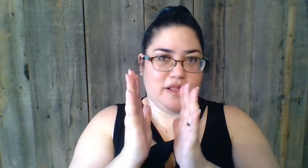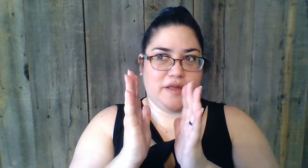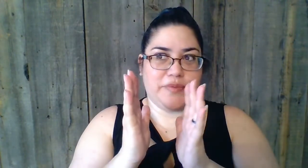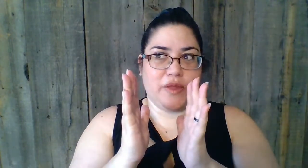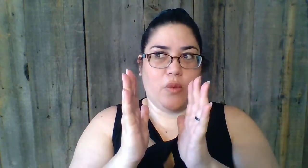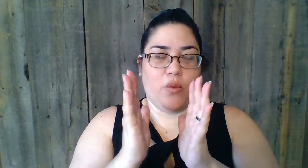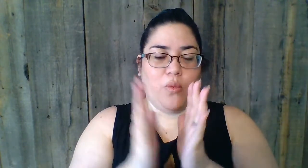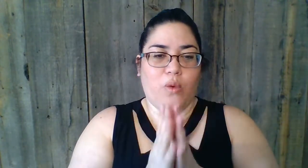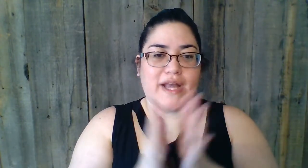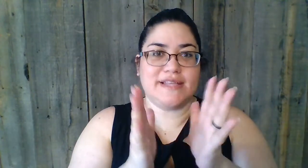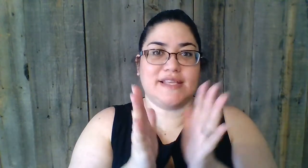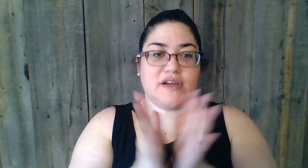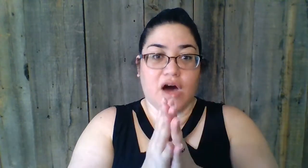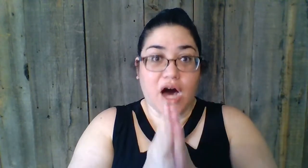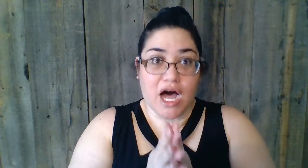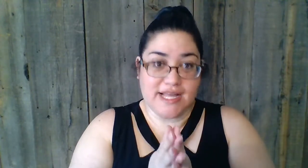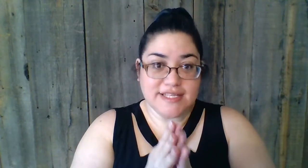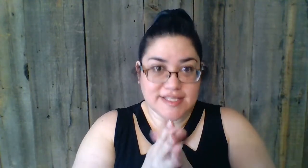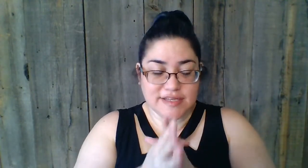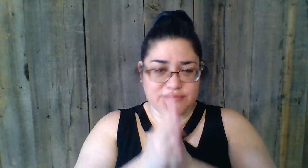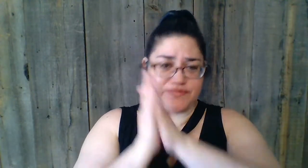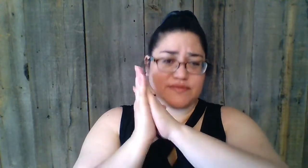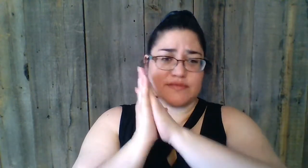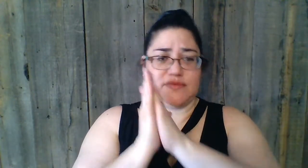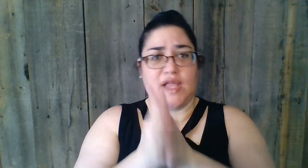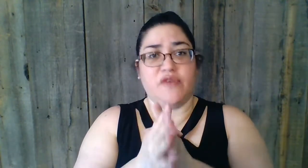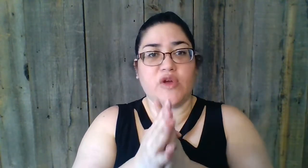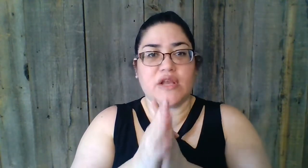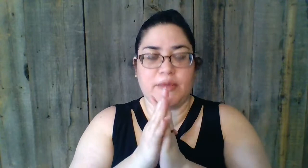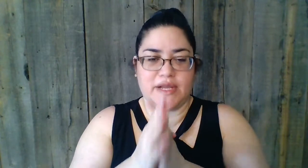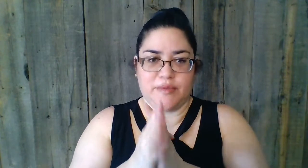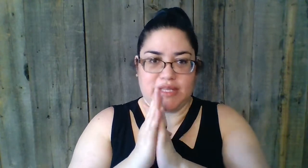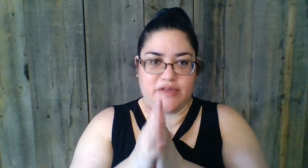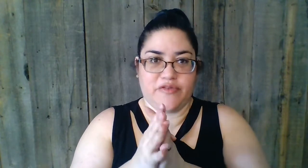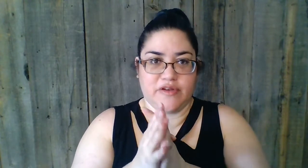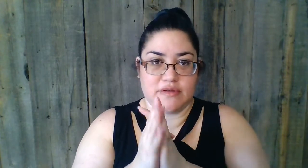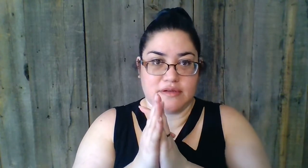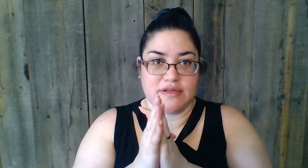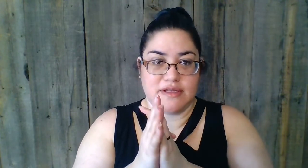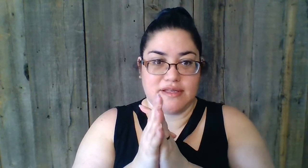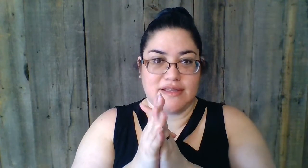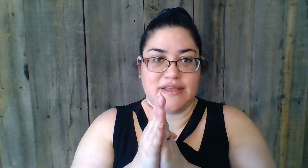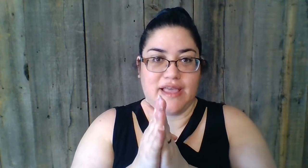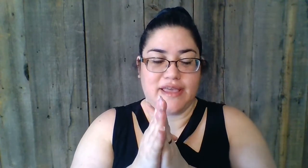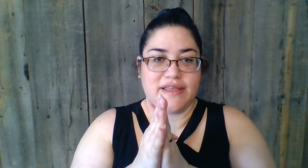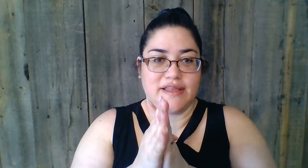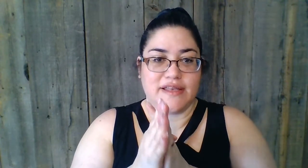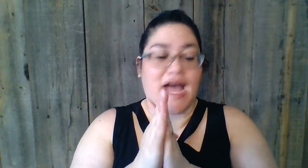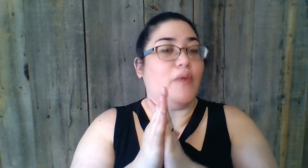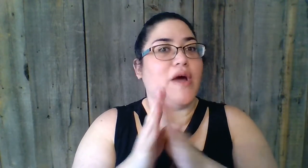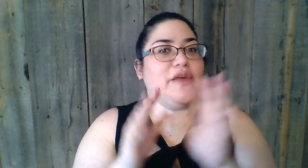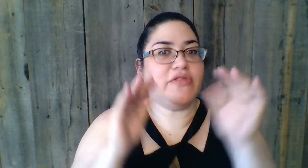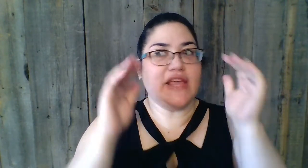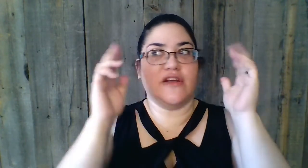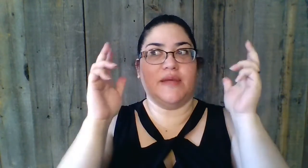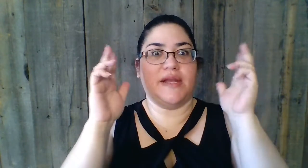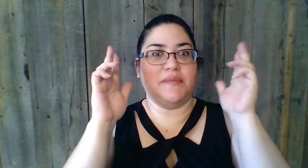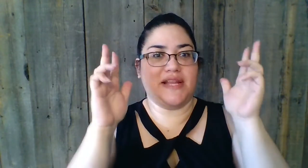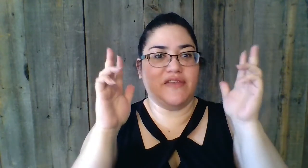So what is the cause of your limiting belief? Okay? Not what you think your limiting belief